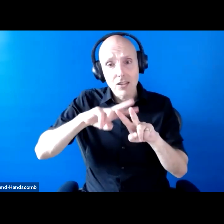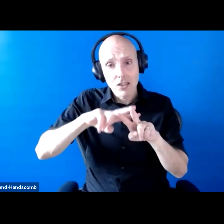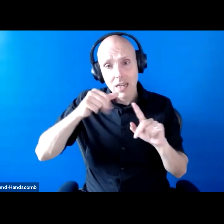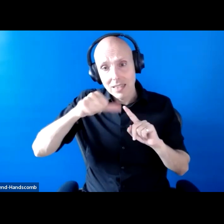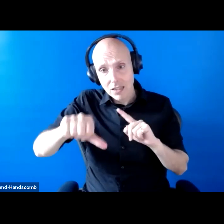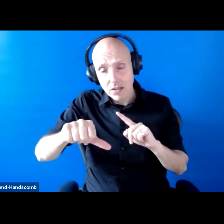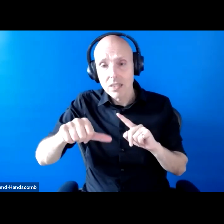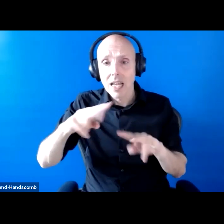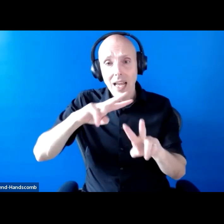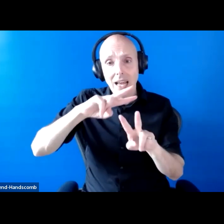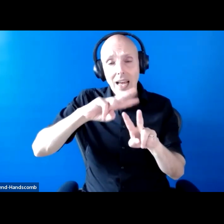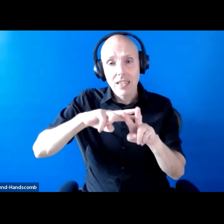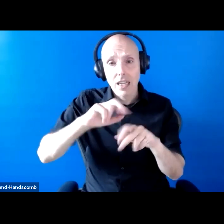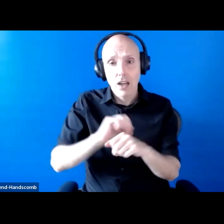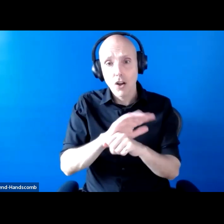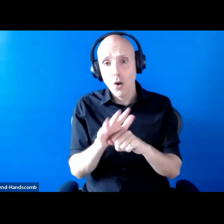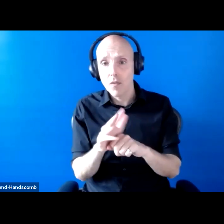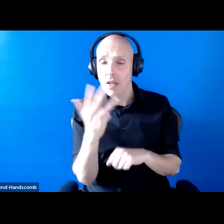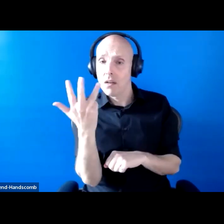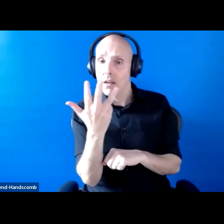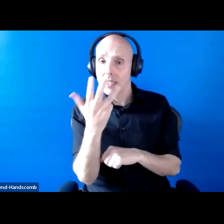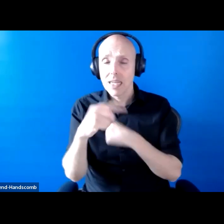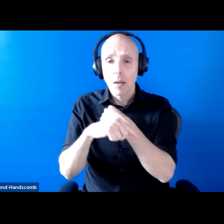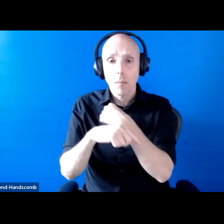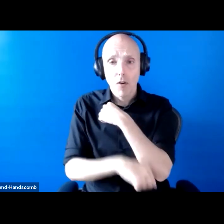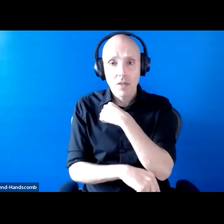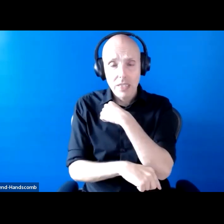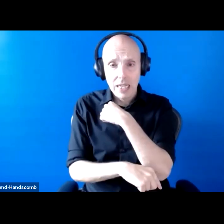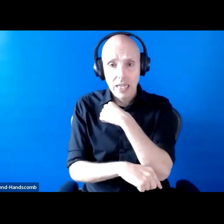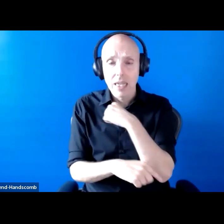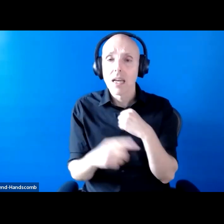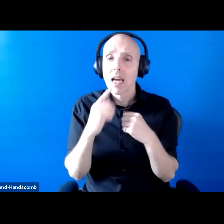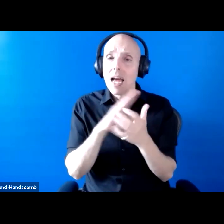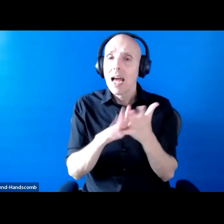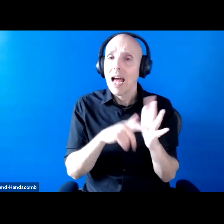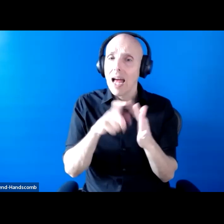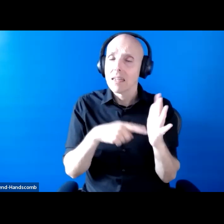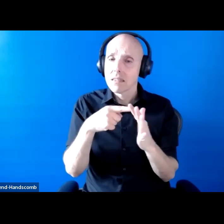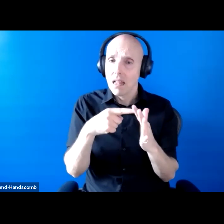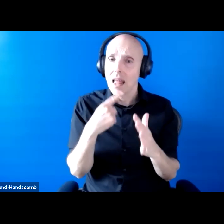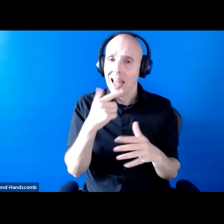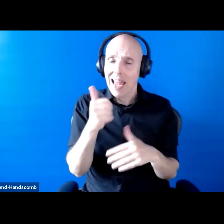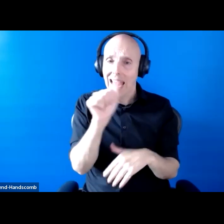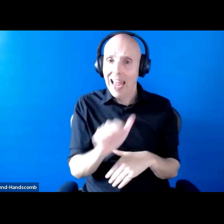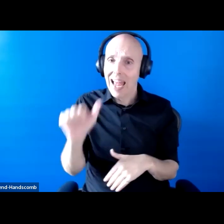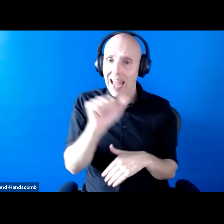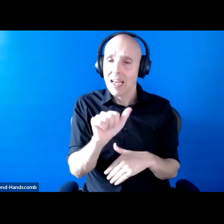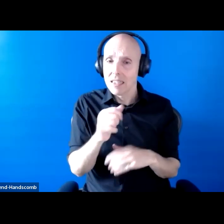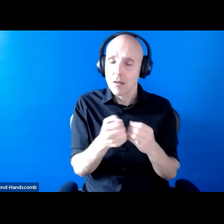-19 poverty and our handle is at Bristol poverty and we can provide you with those details via email if helpful or via the